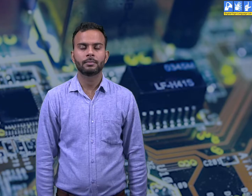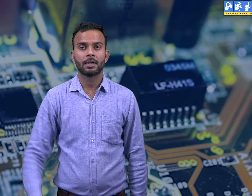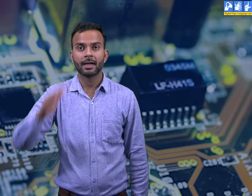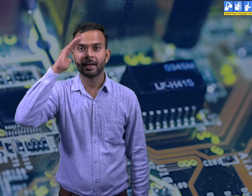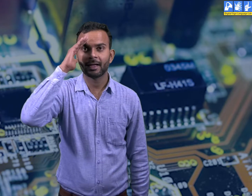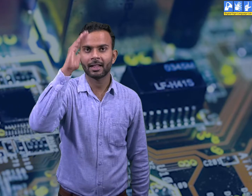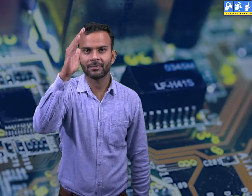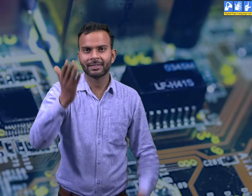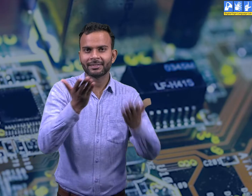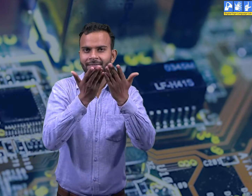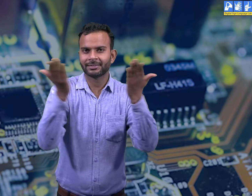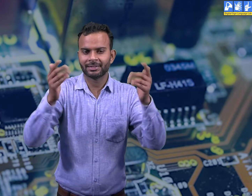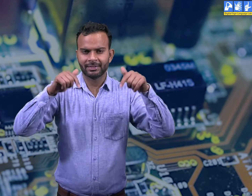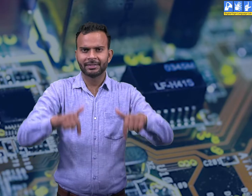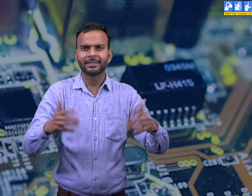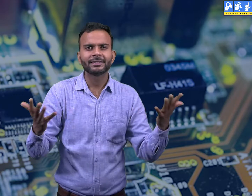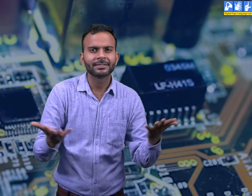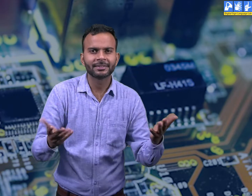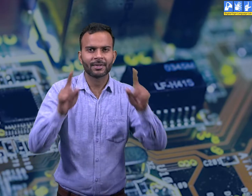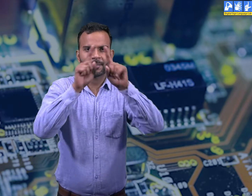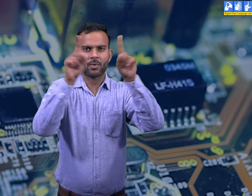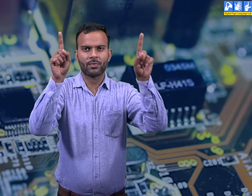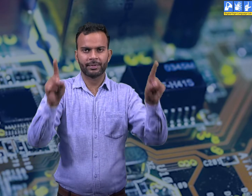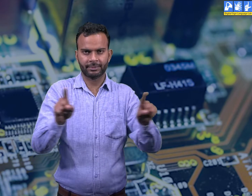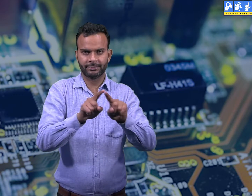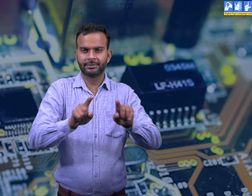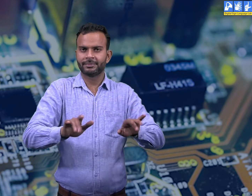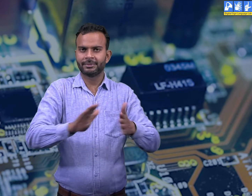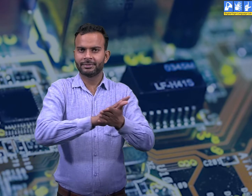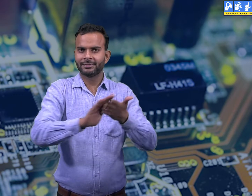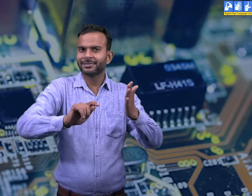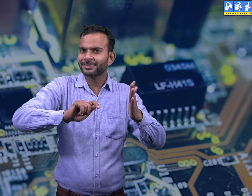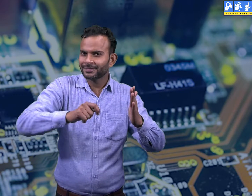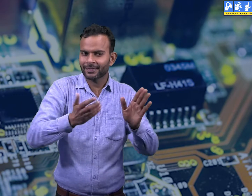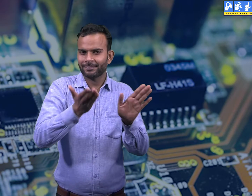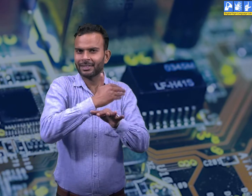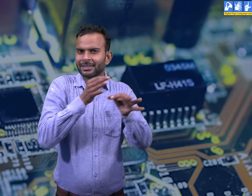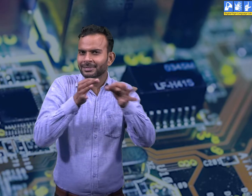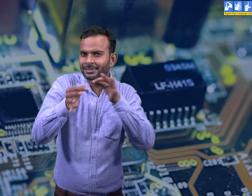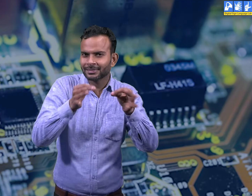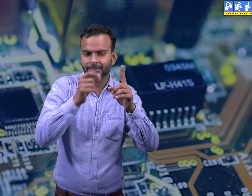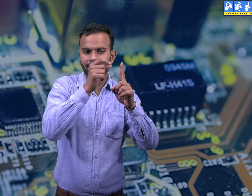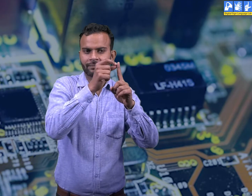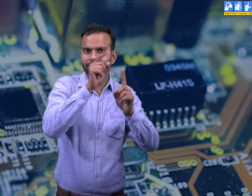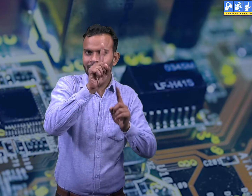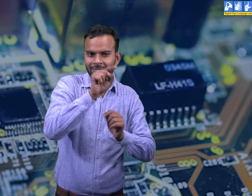Hello everyone, in this fourth video we will learn more about Computer